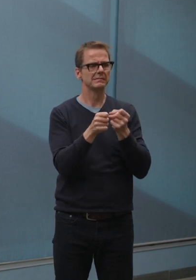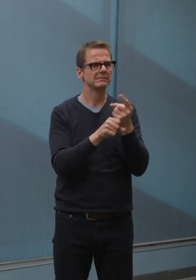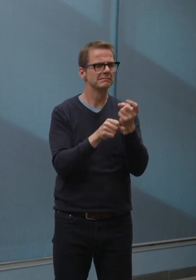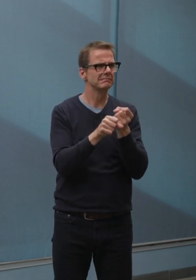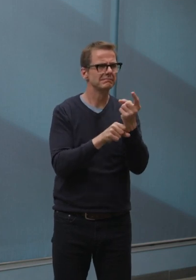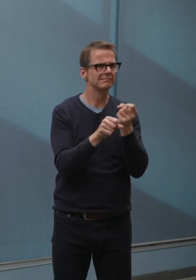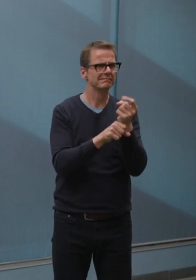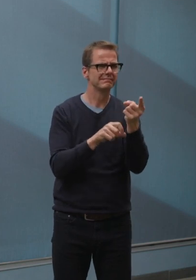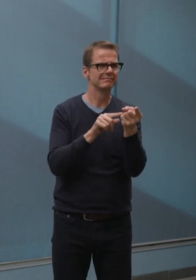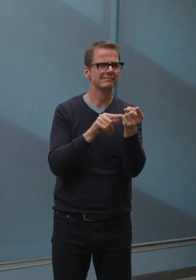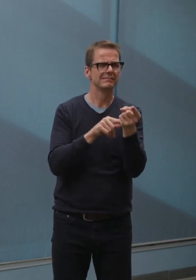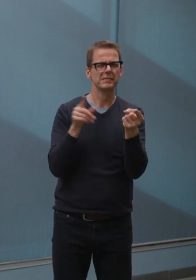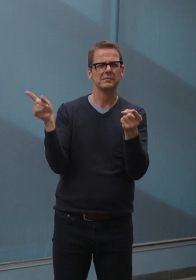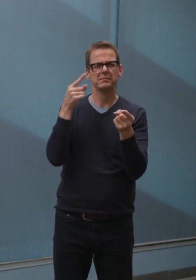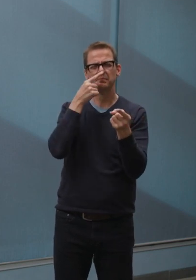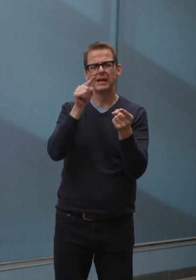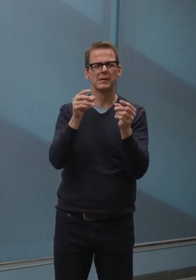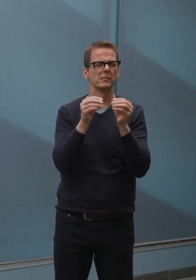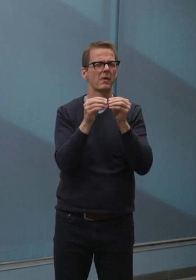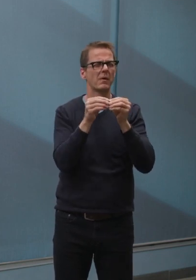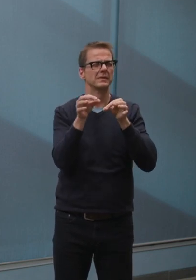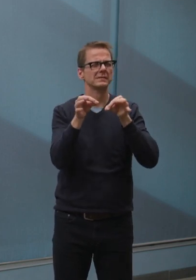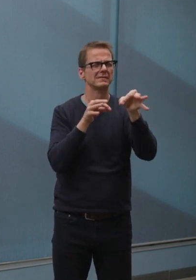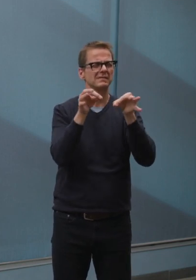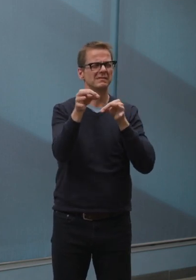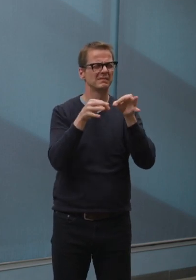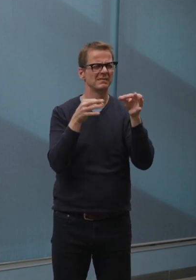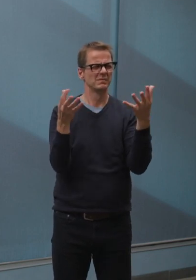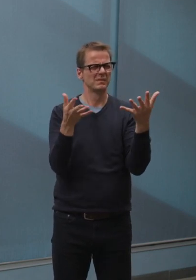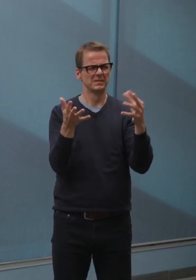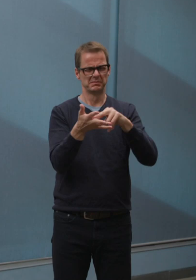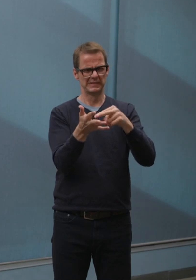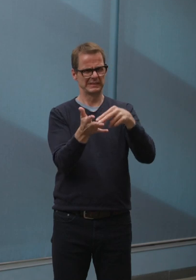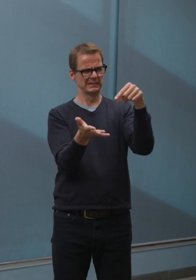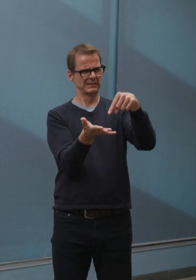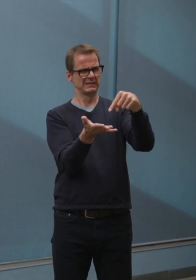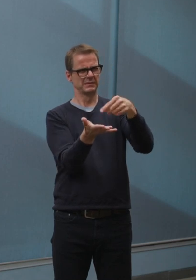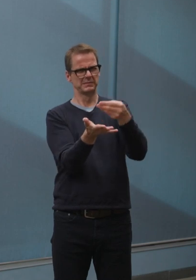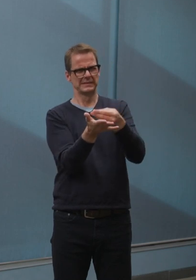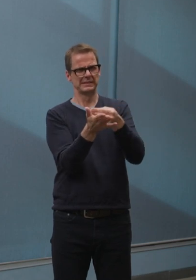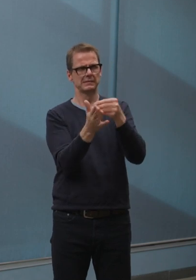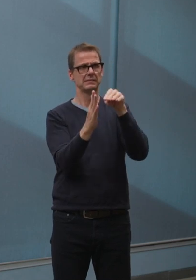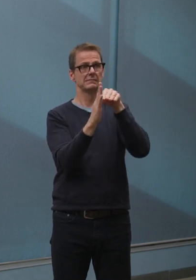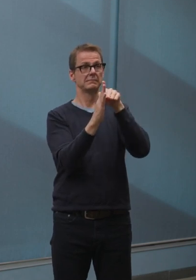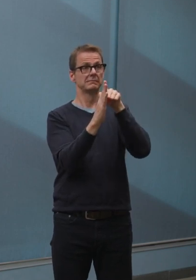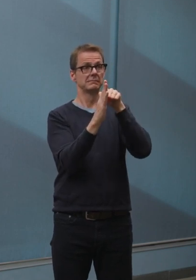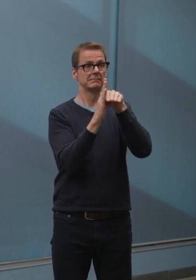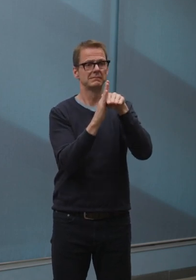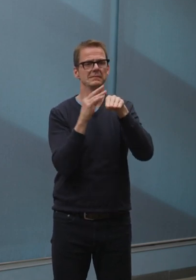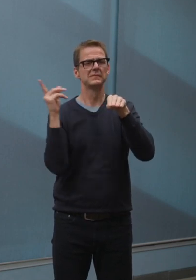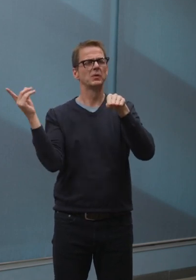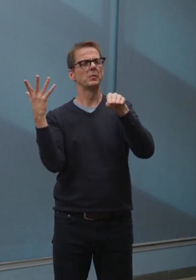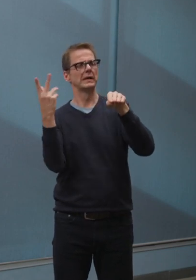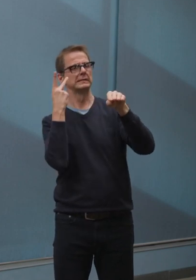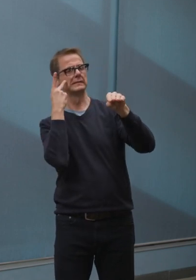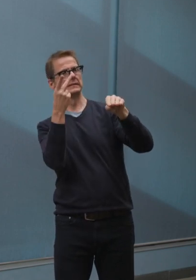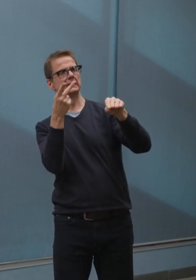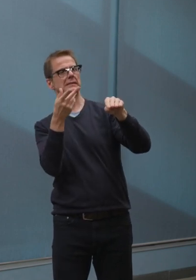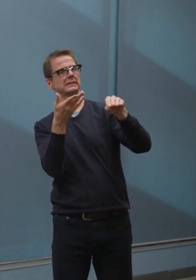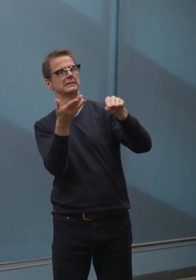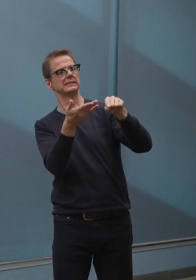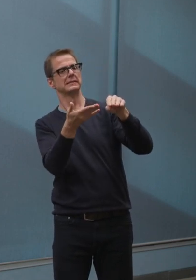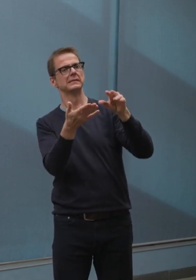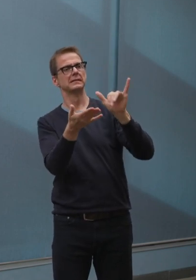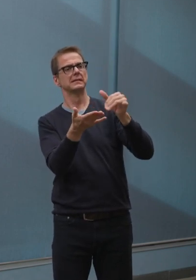of elastic funding sources might be on the table or should be on the table? Well, I think it starts from the premise that